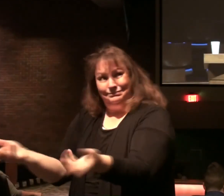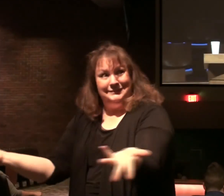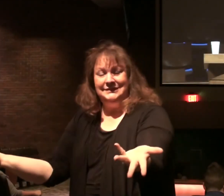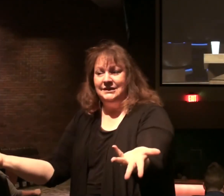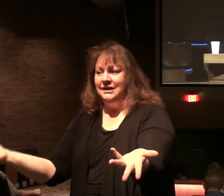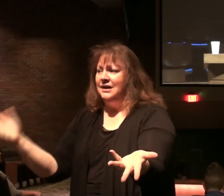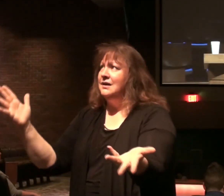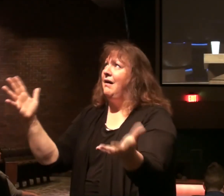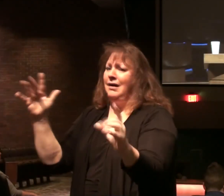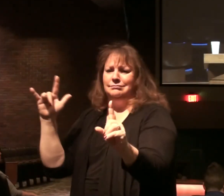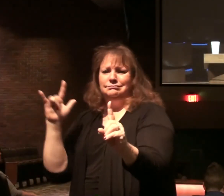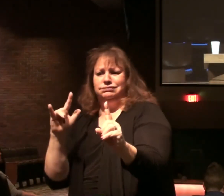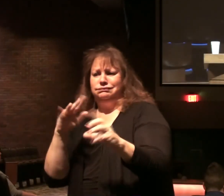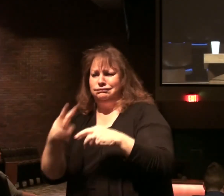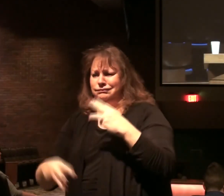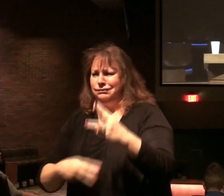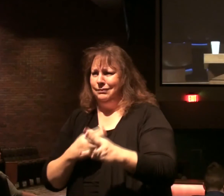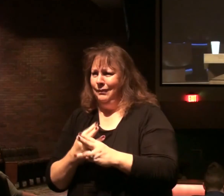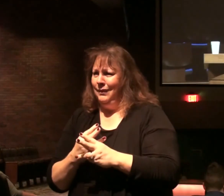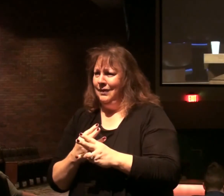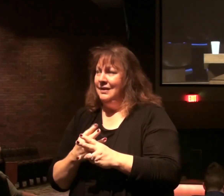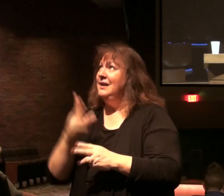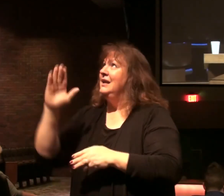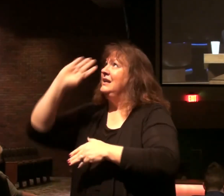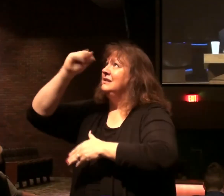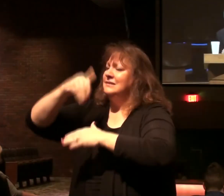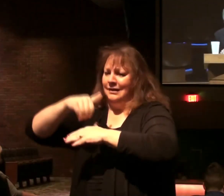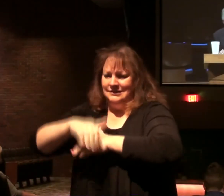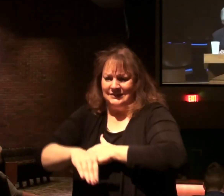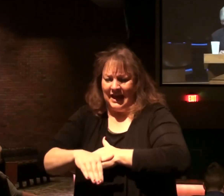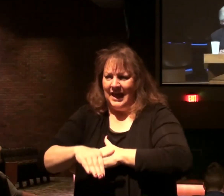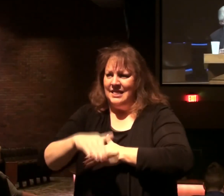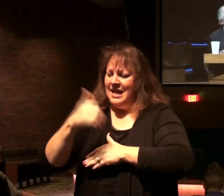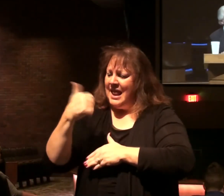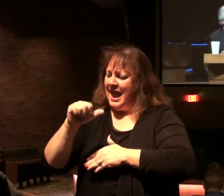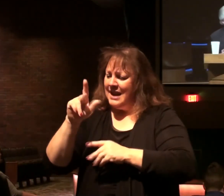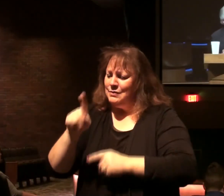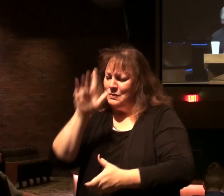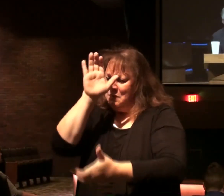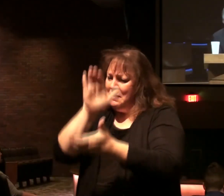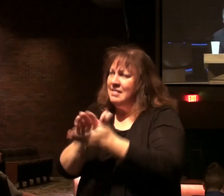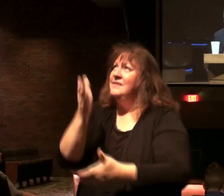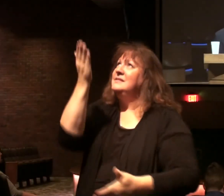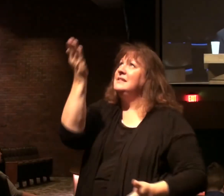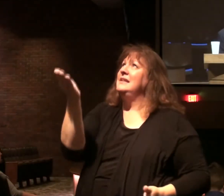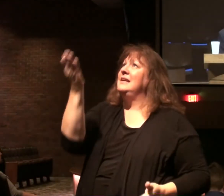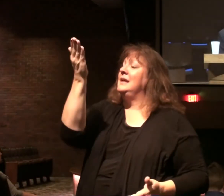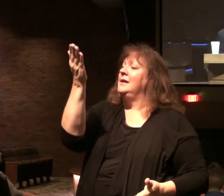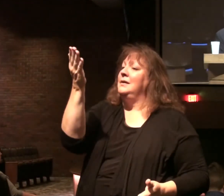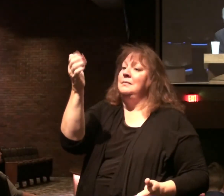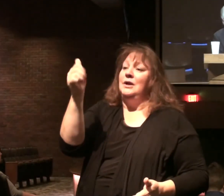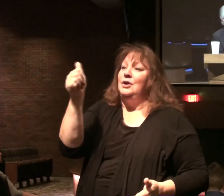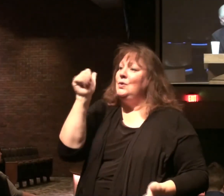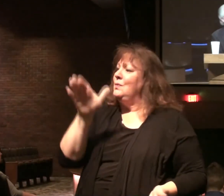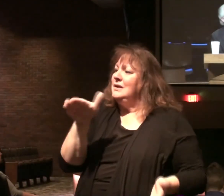God so loved the world. That he gave his only begotten son. In order that whoever believes in him. Will not perish. And will have